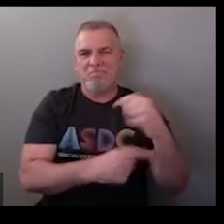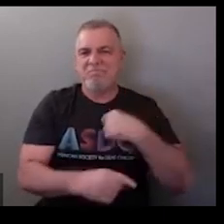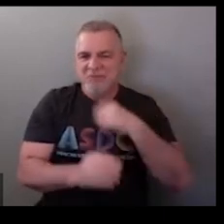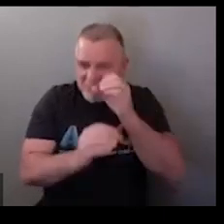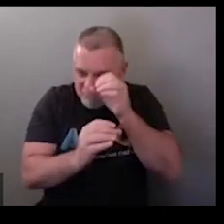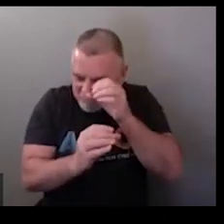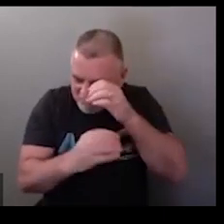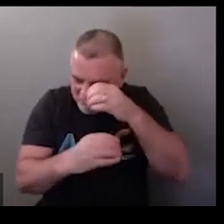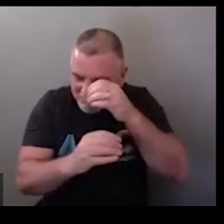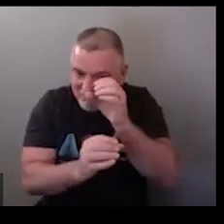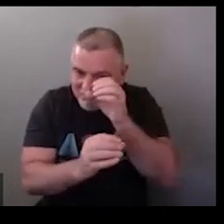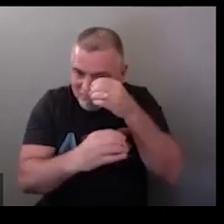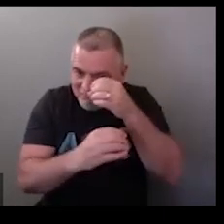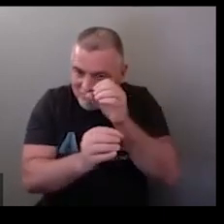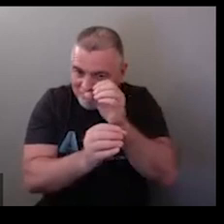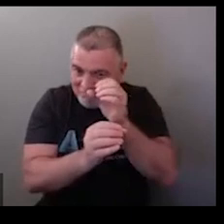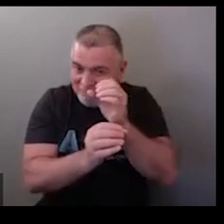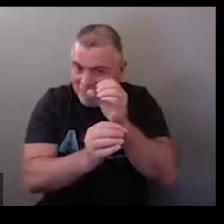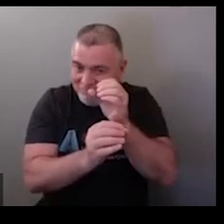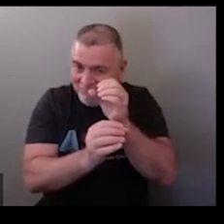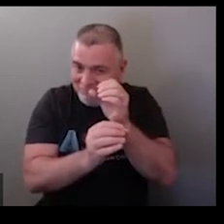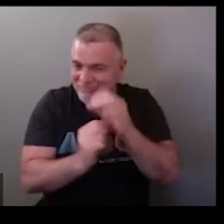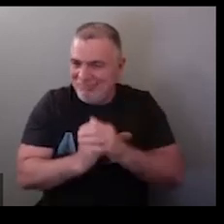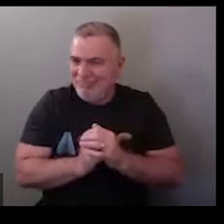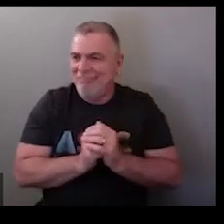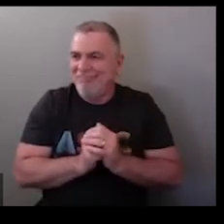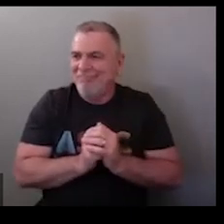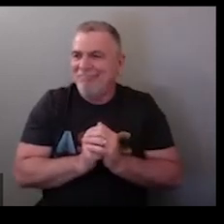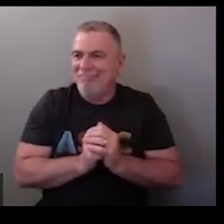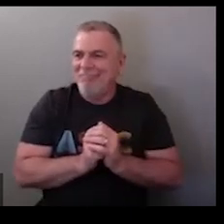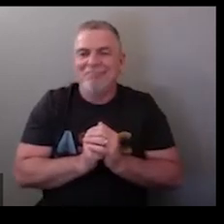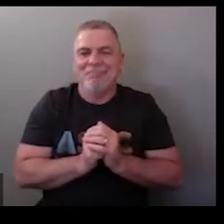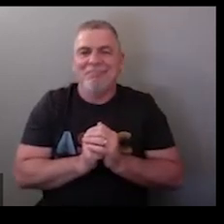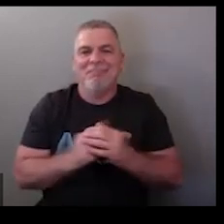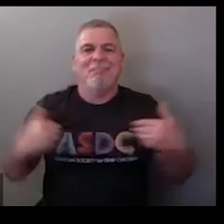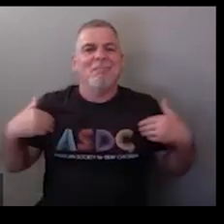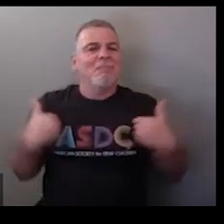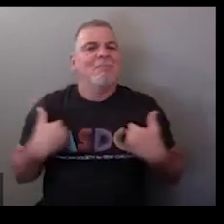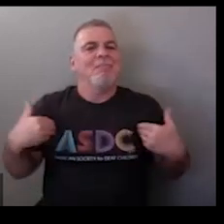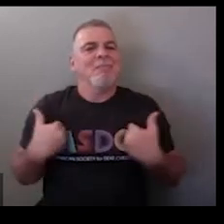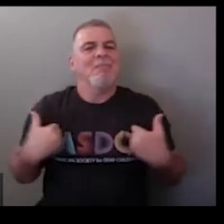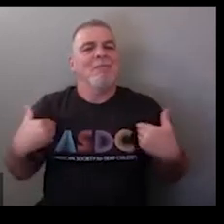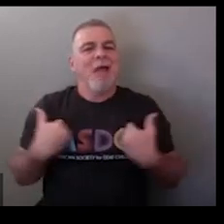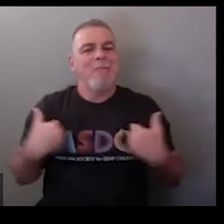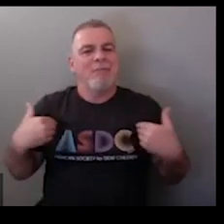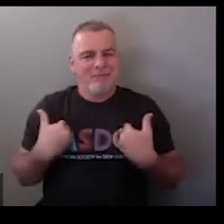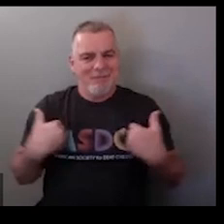microscope so you show turning the little dials to bring the picture into focus